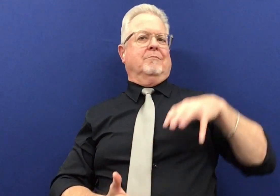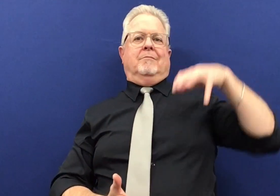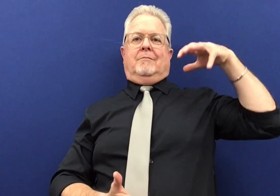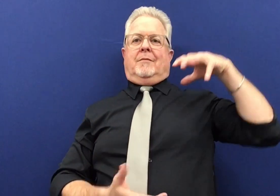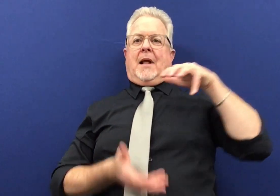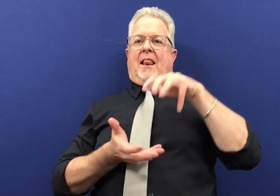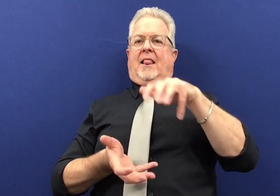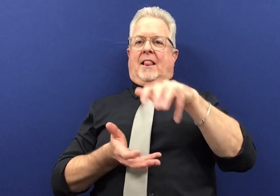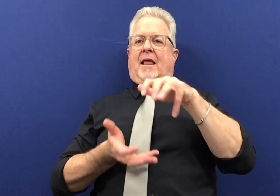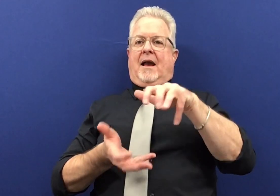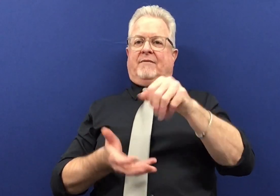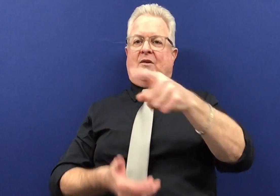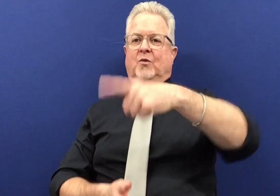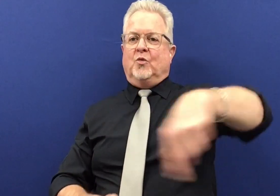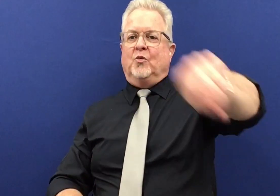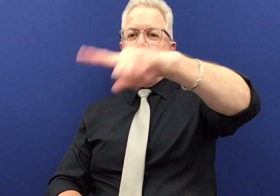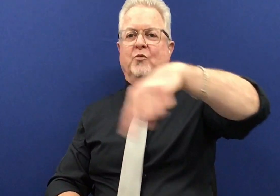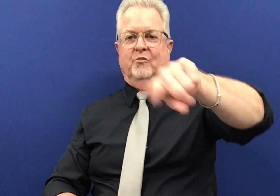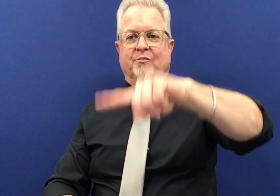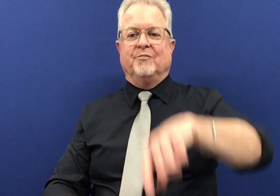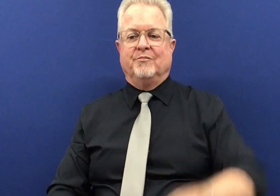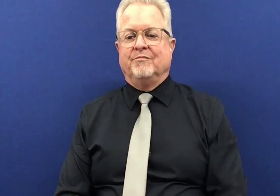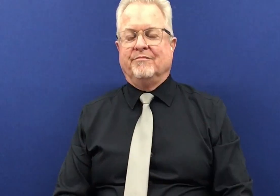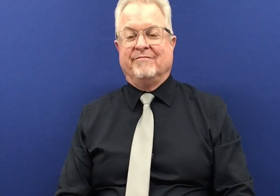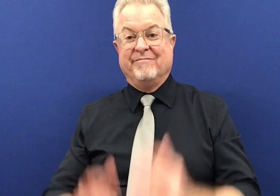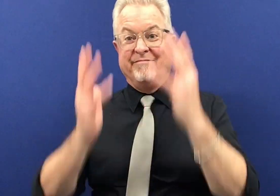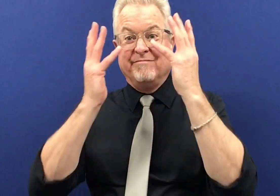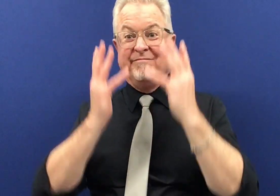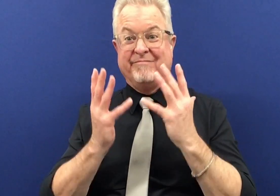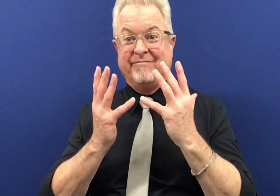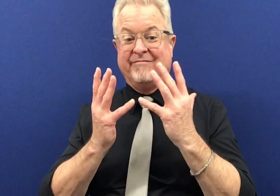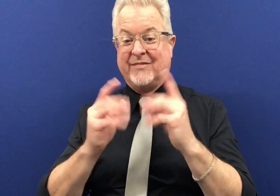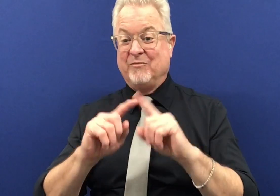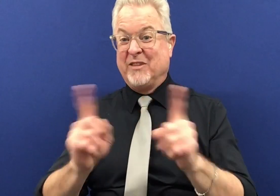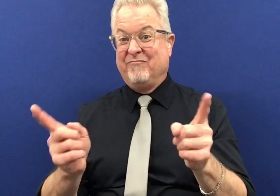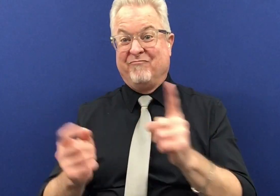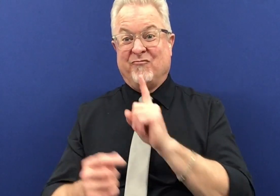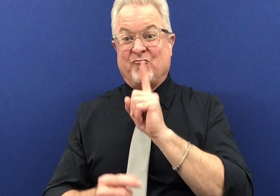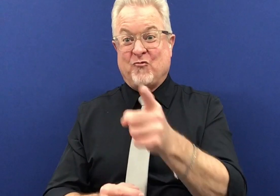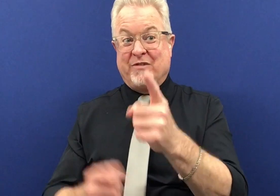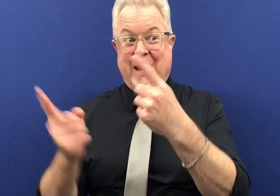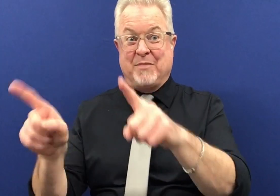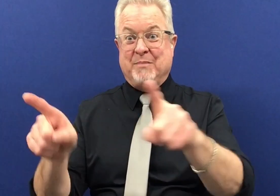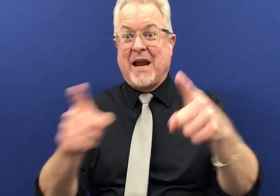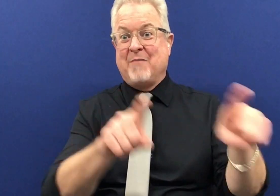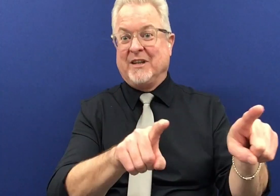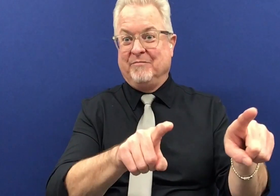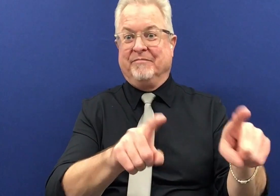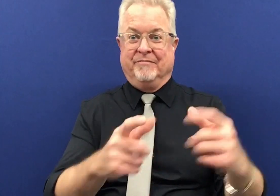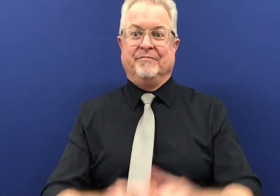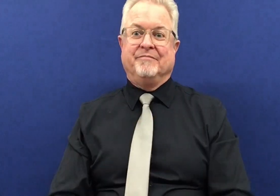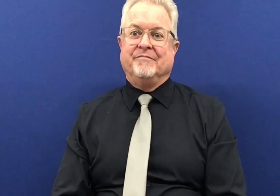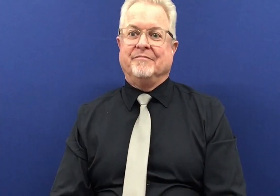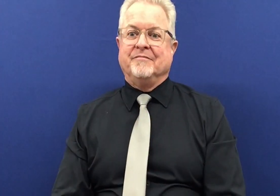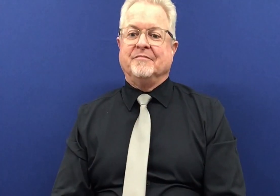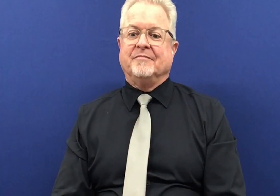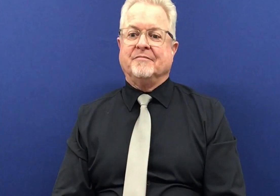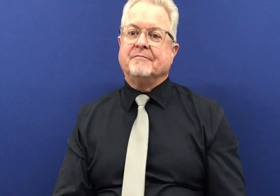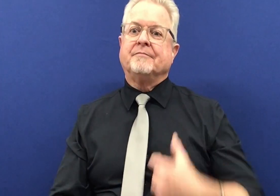scammers because they're getting rich and they're just laughing at us it's sad but it's true and it does happen